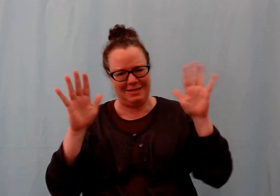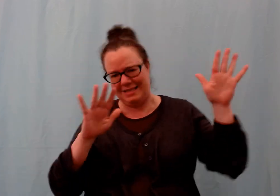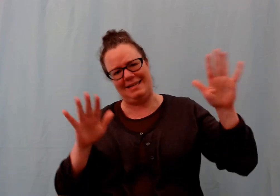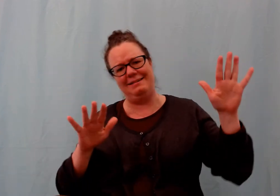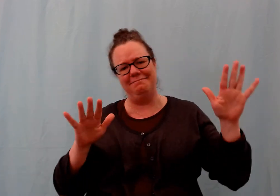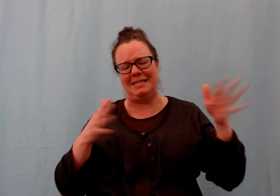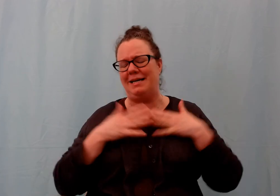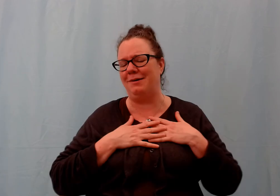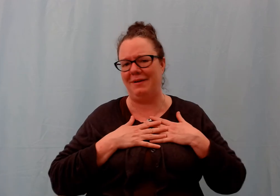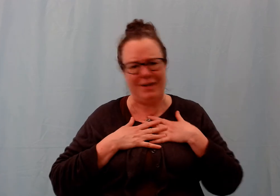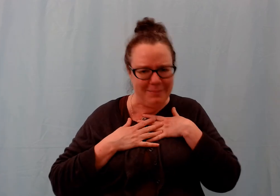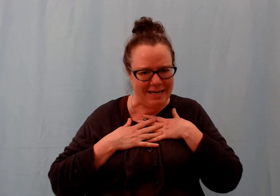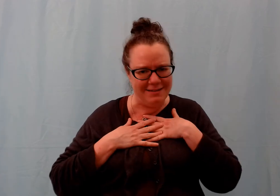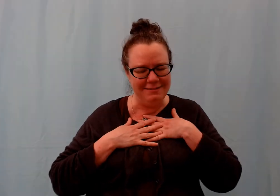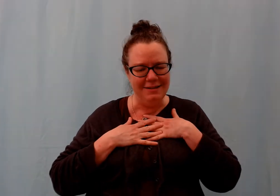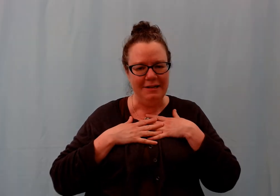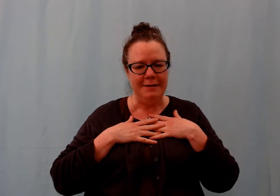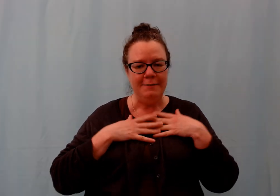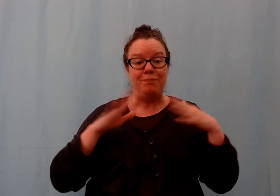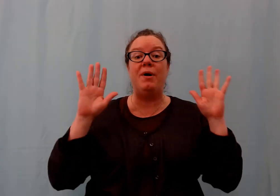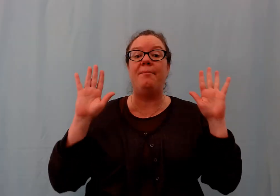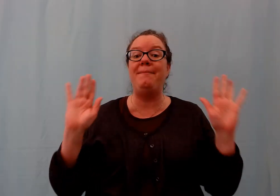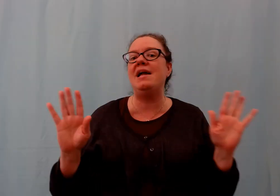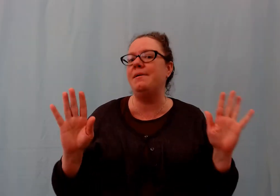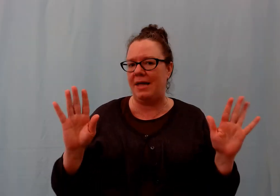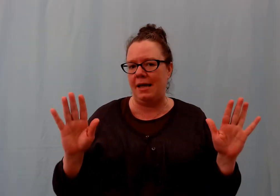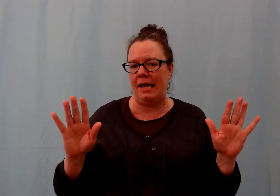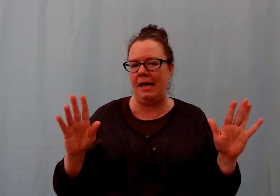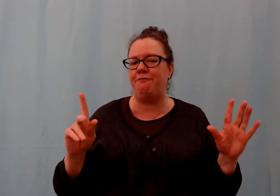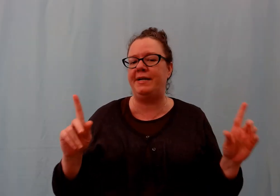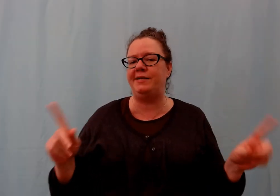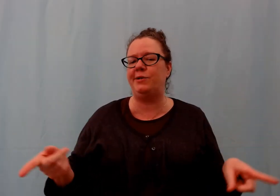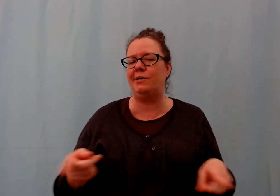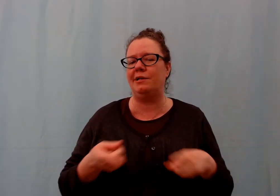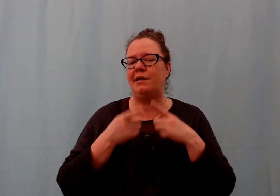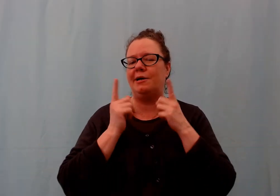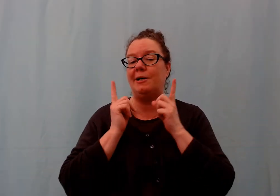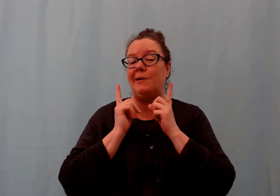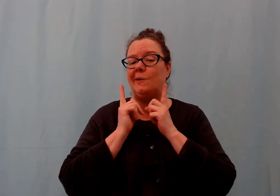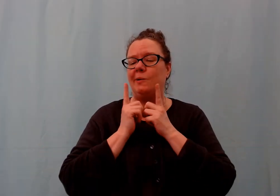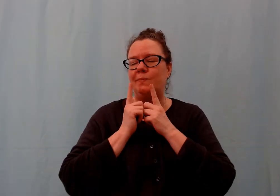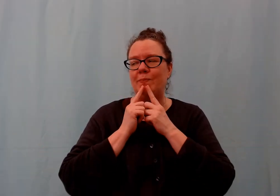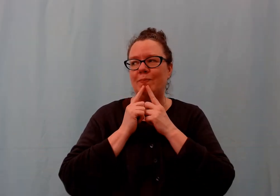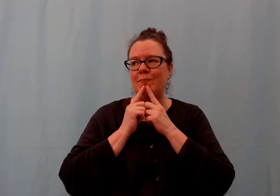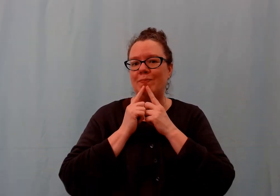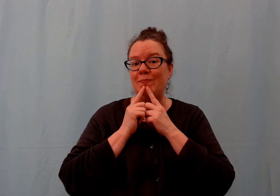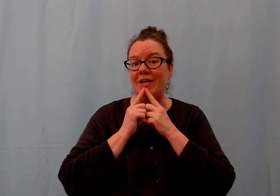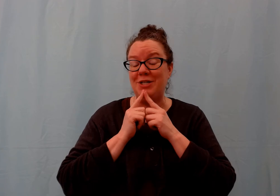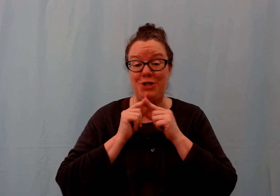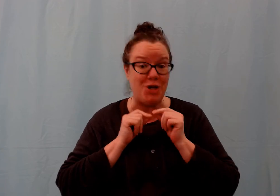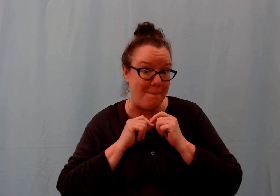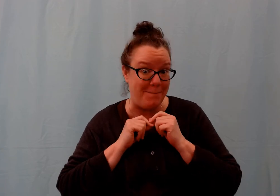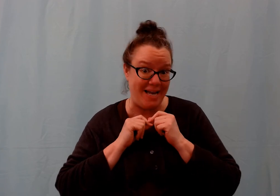dizzy. This errand would feel bad. Well, maybe if we do a little jumping,